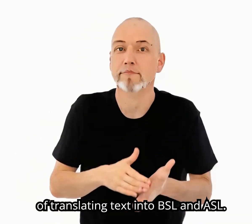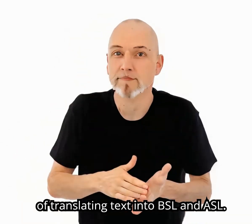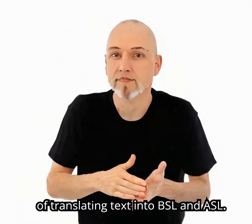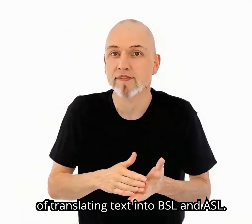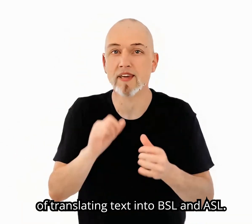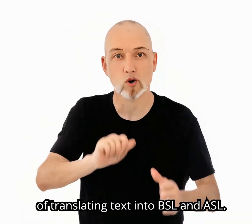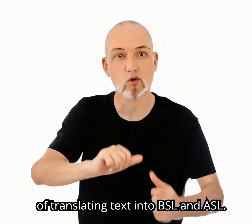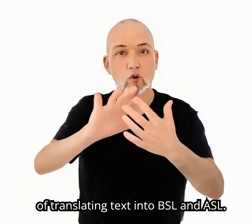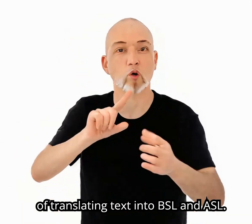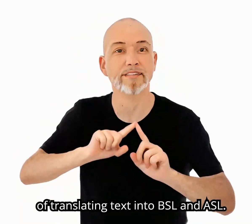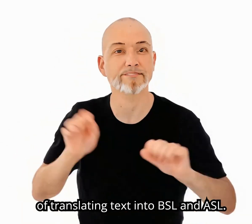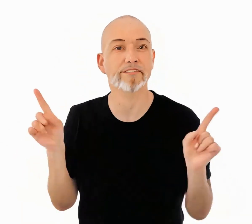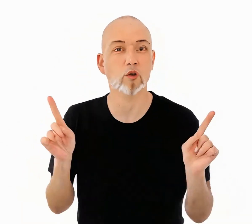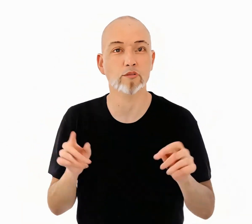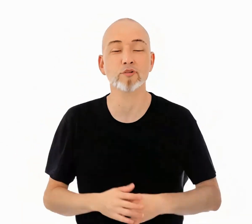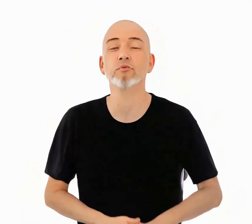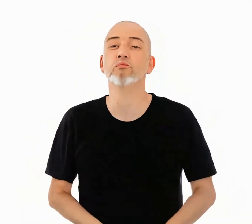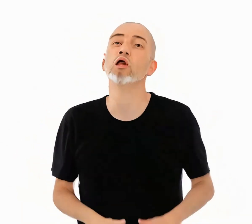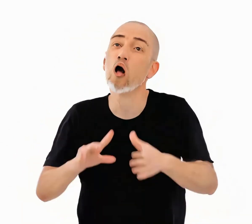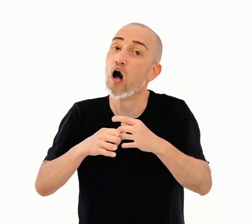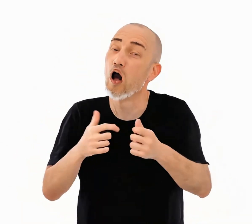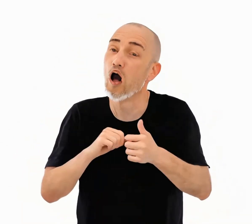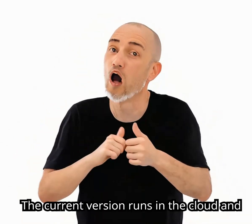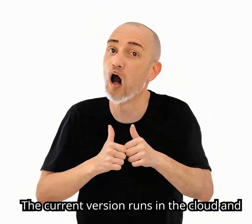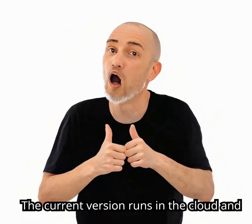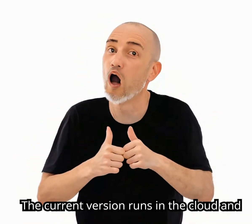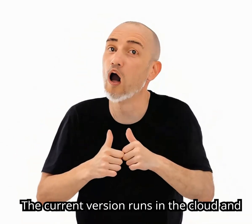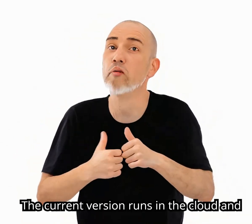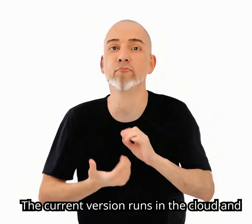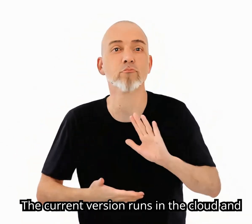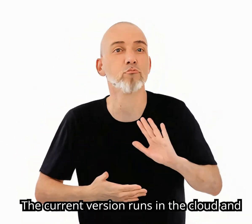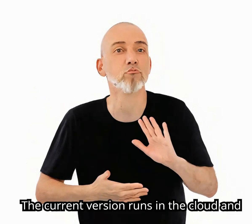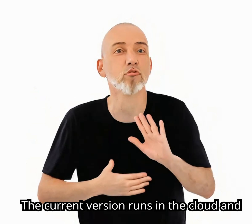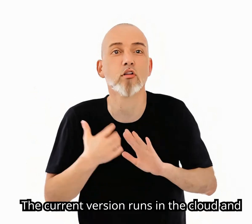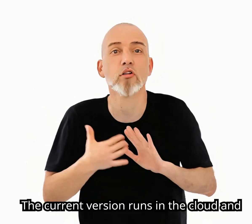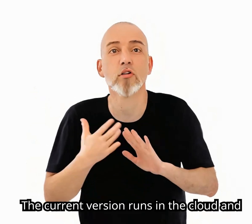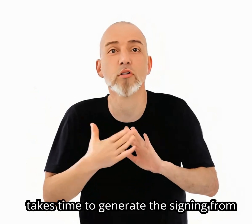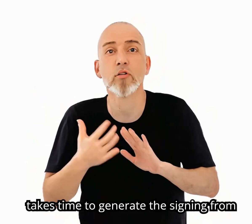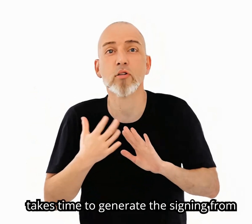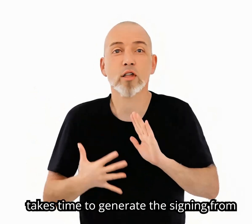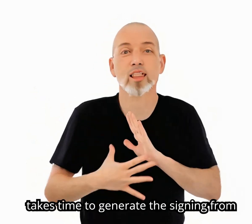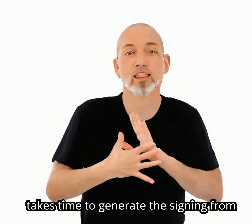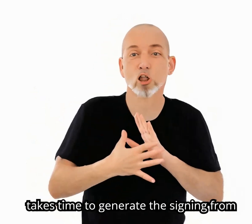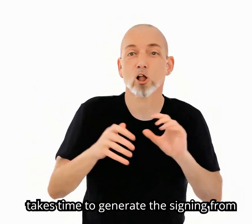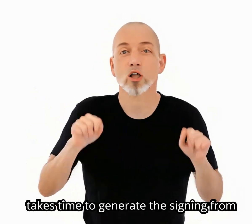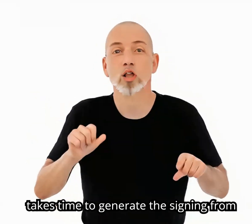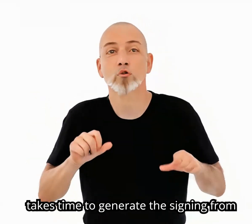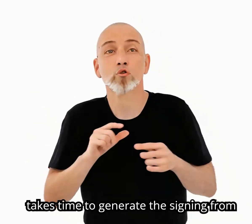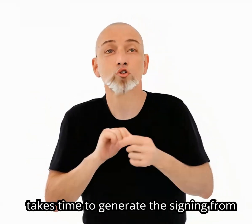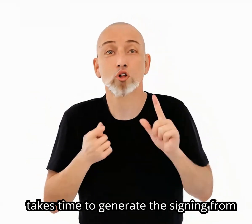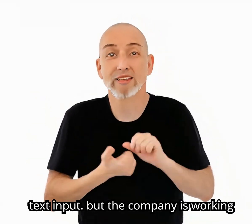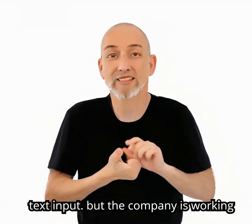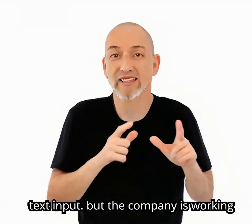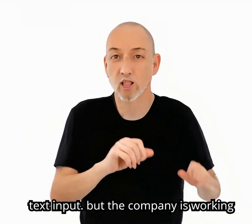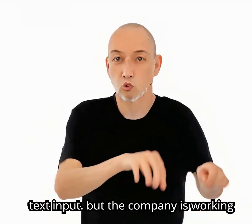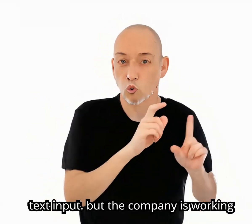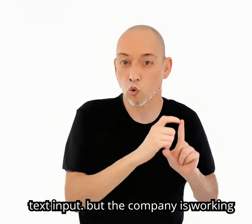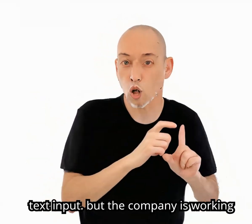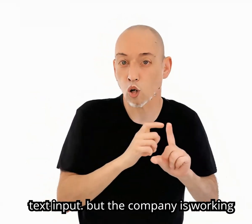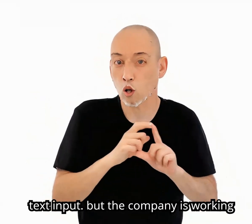BSL and ASL. The current version runs in the cloud and takes time to generate the signing from text input, but